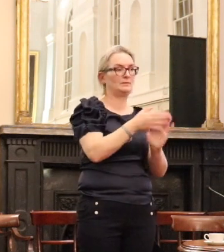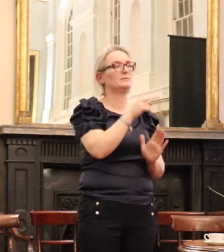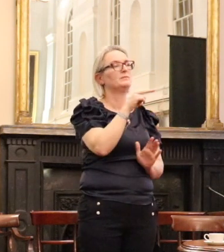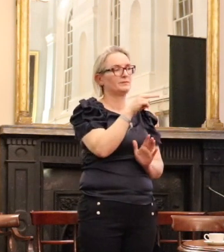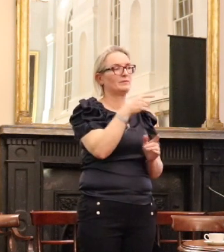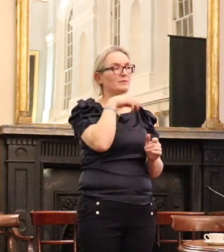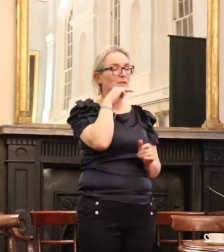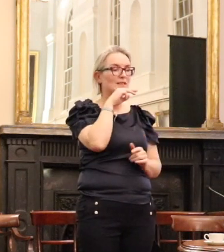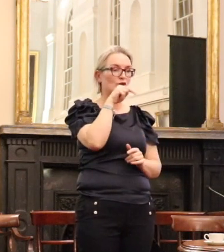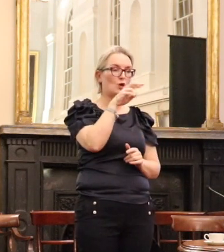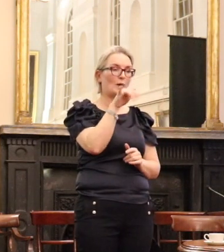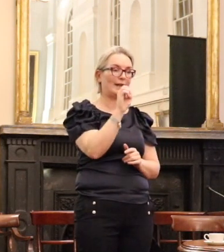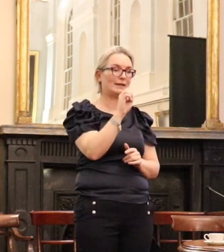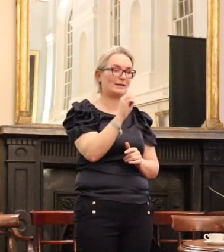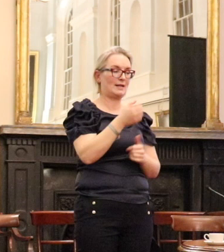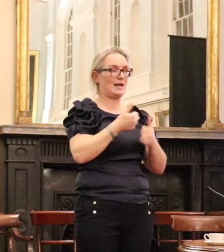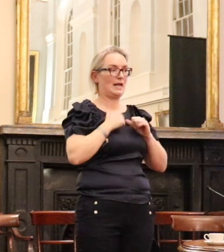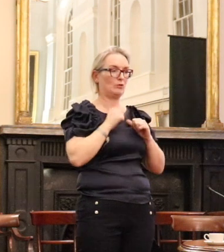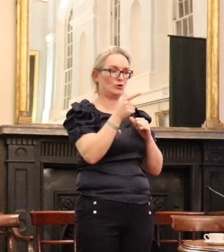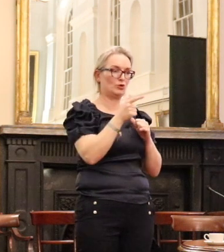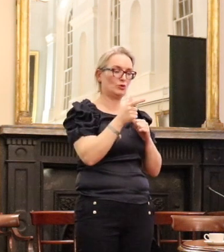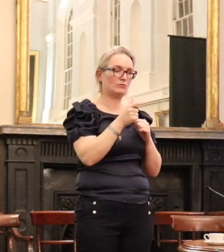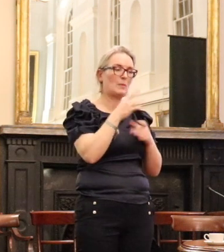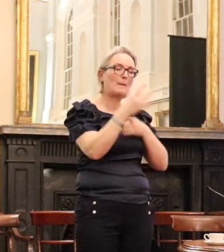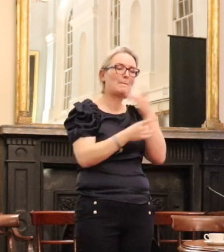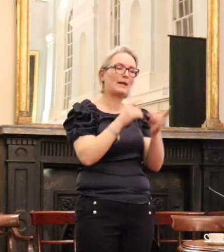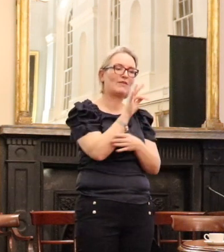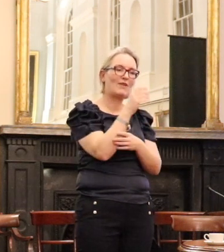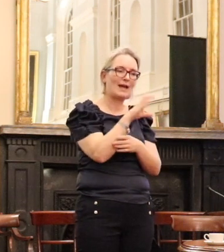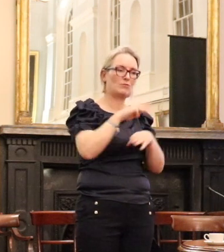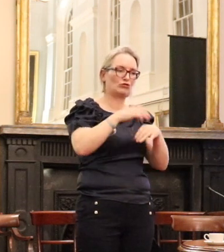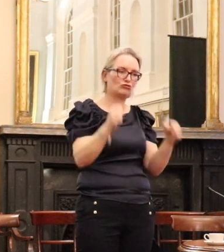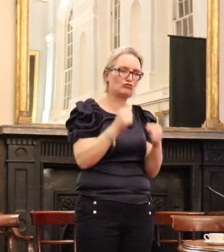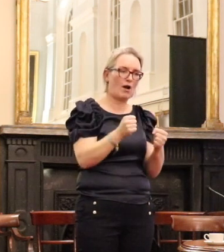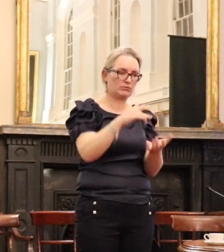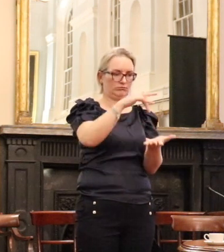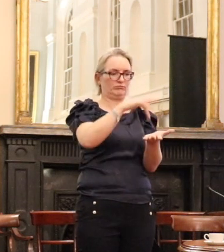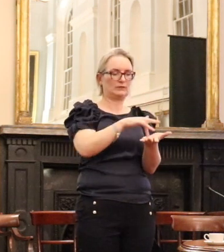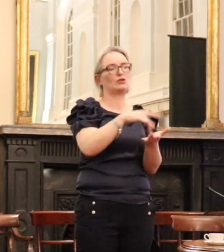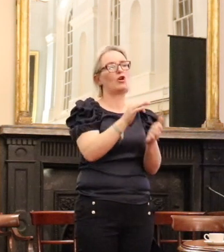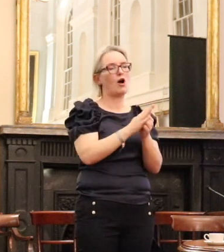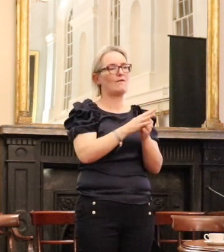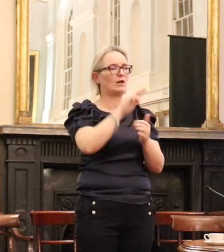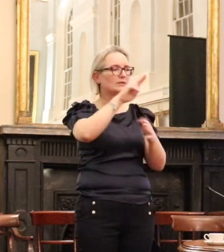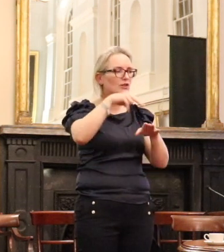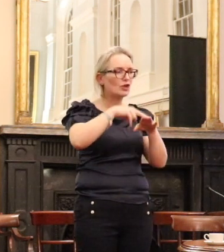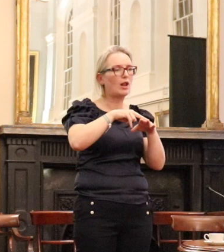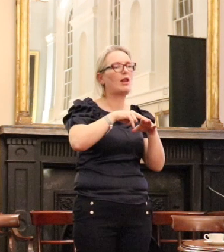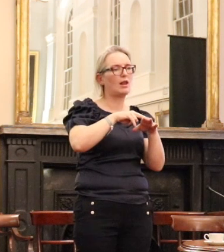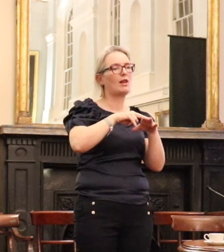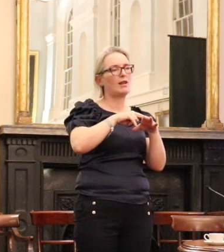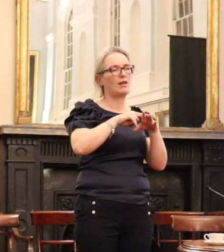was able to place Flack at the heart of that national debate. Our communications